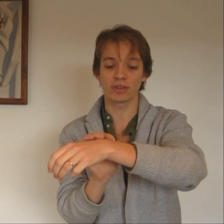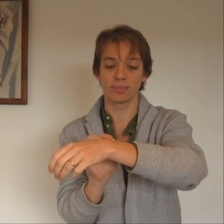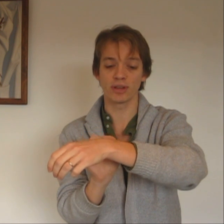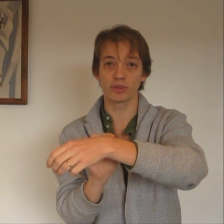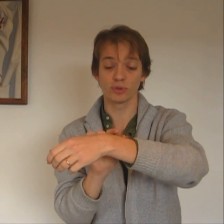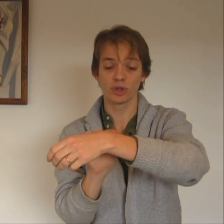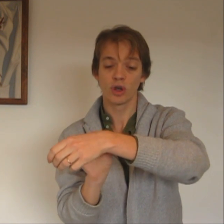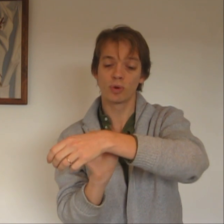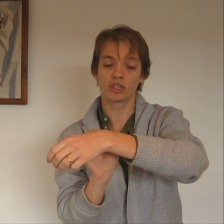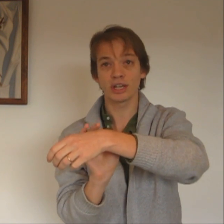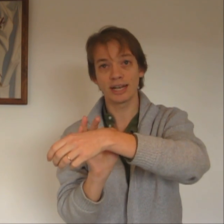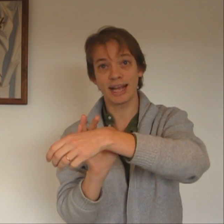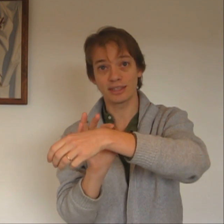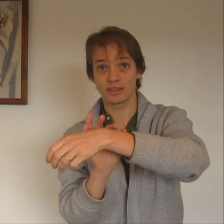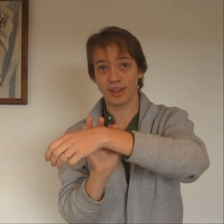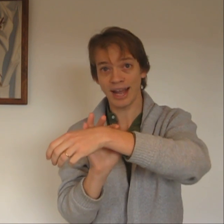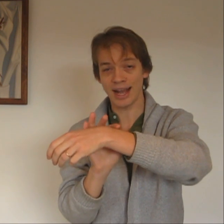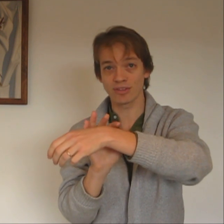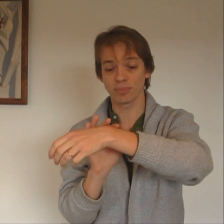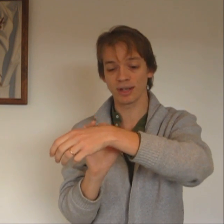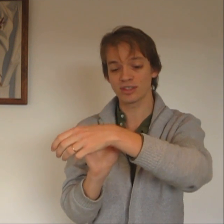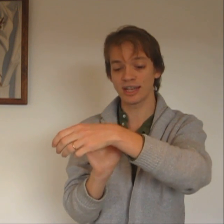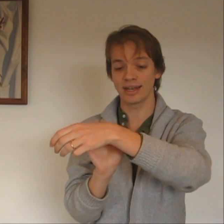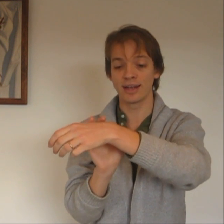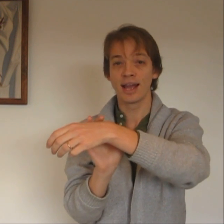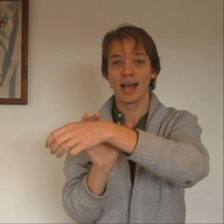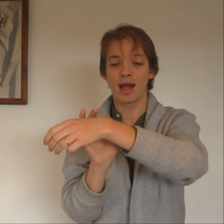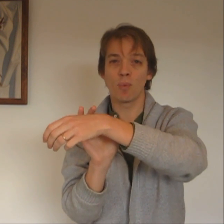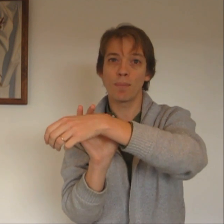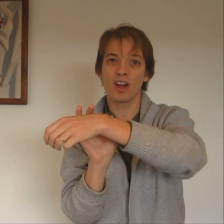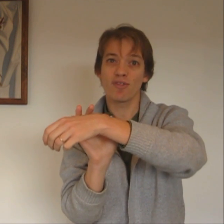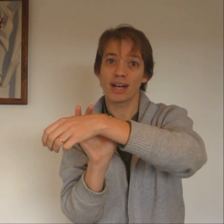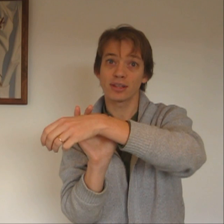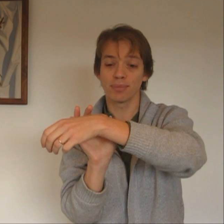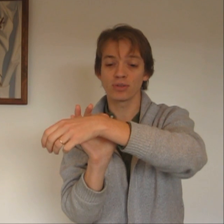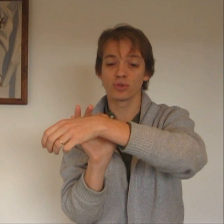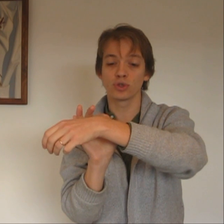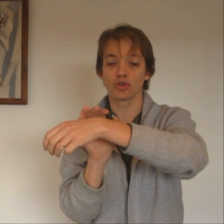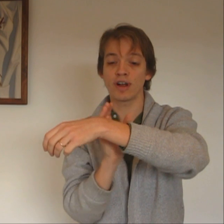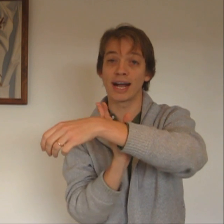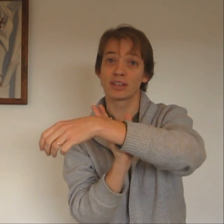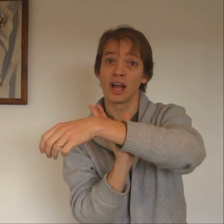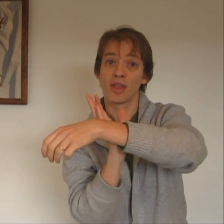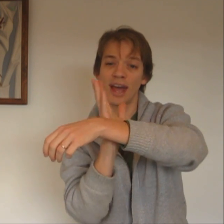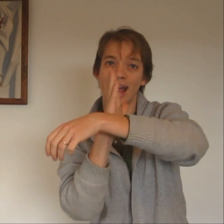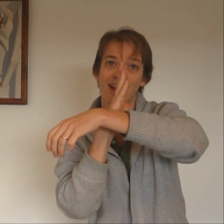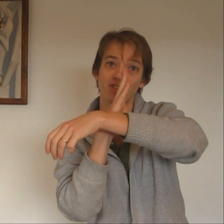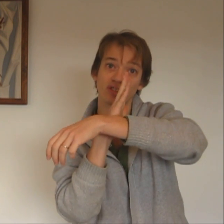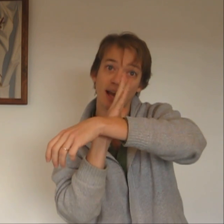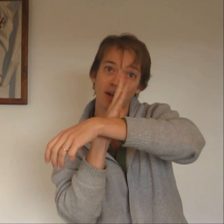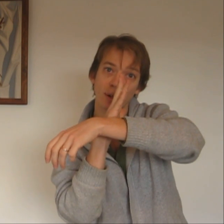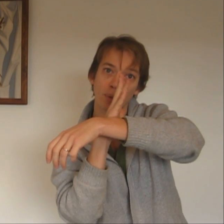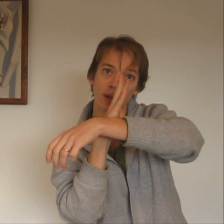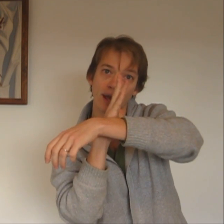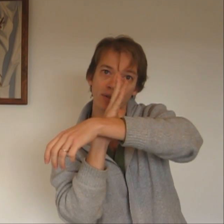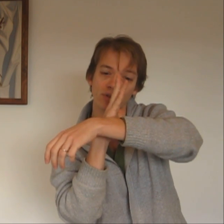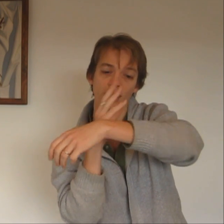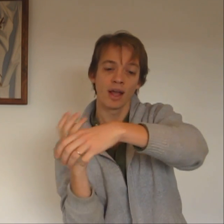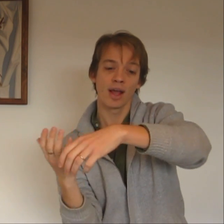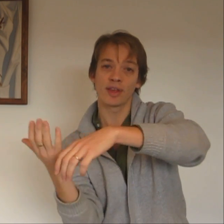muscles, which are connected to the hairs on my skin. And when my erector muscles contract, the hairs stand up on end, they